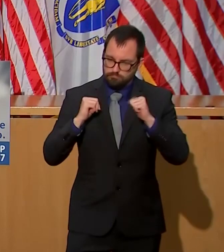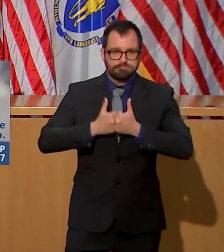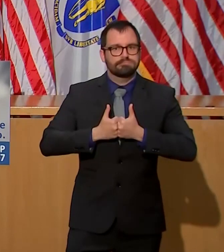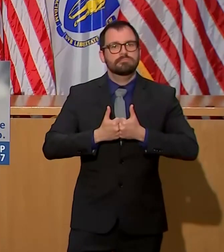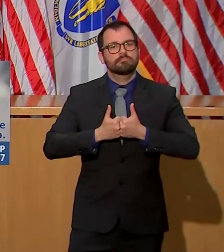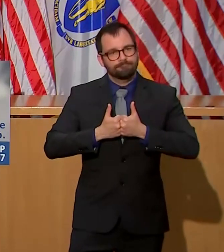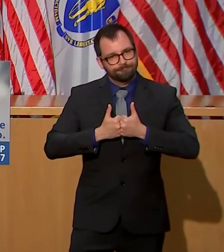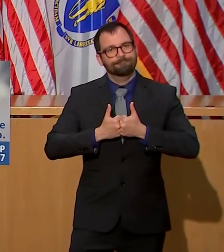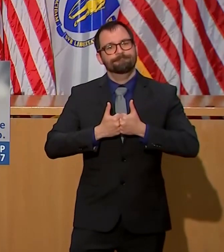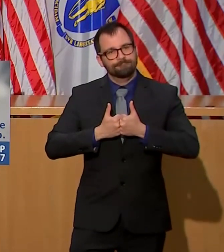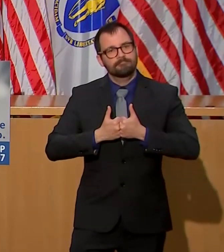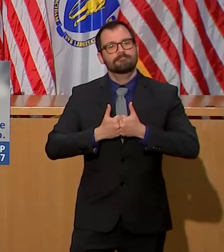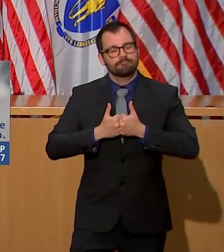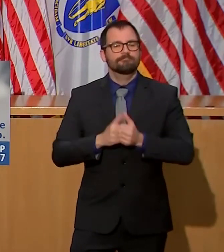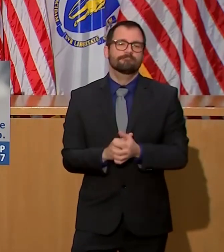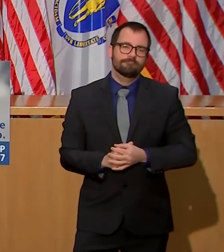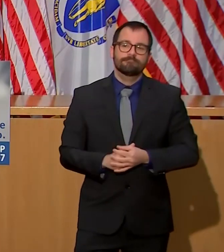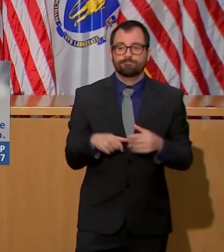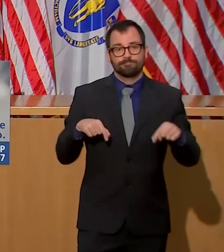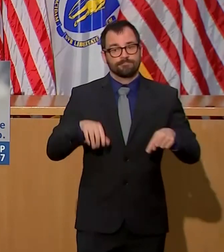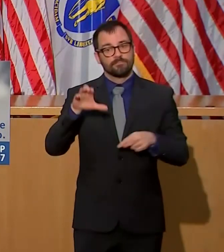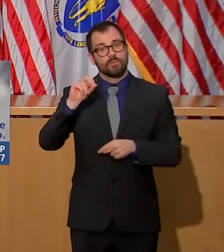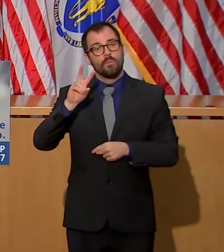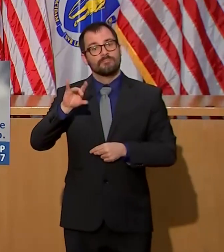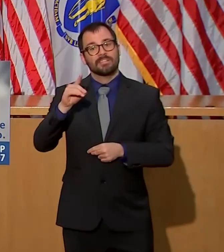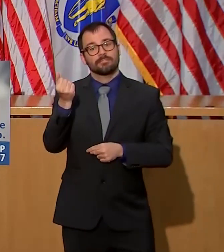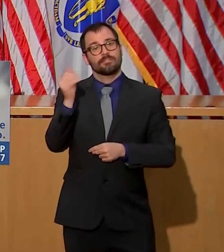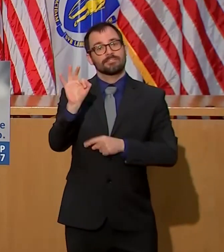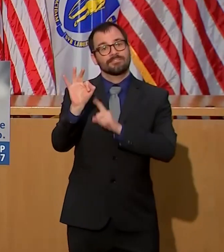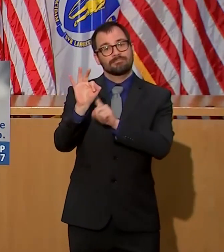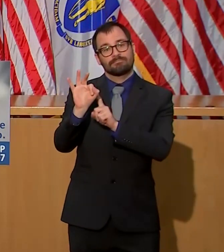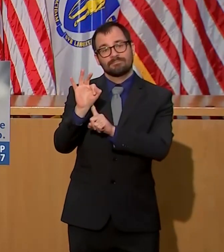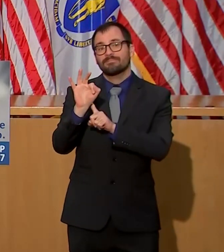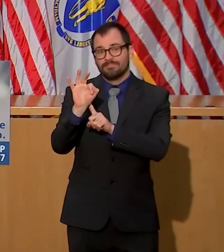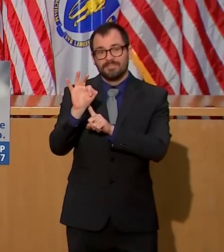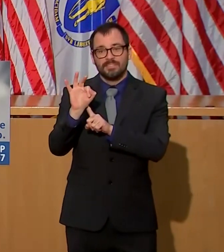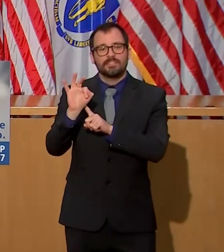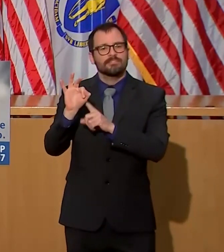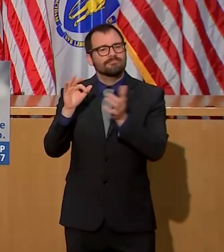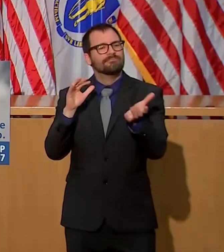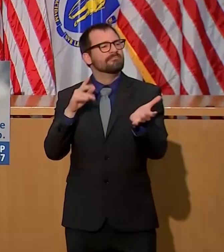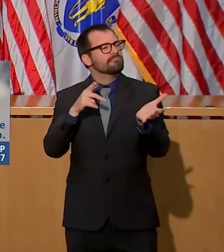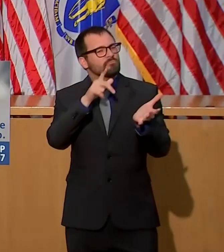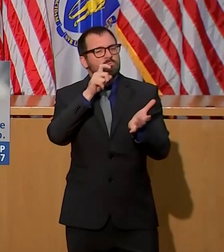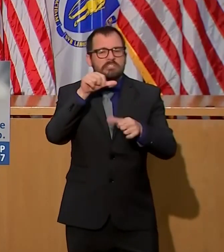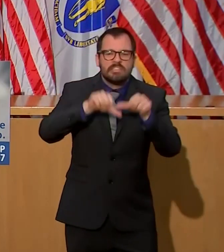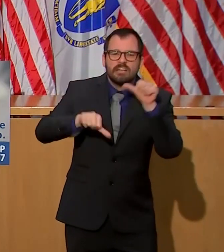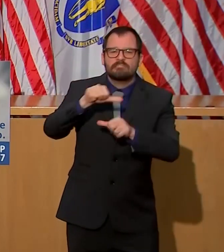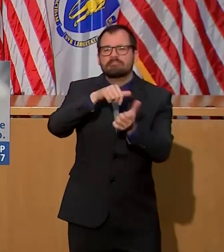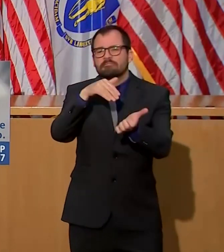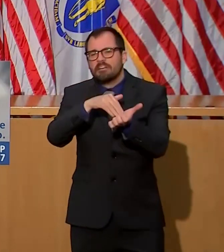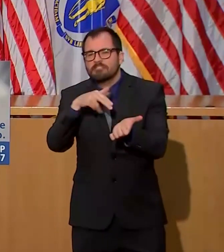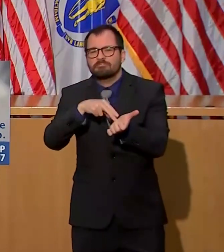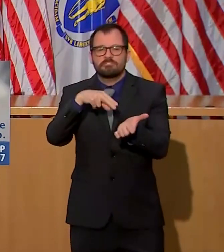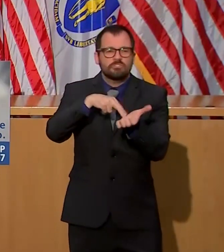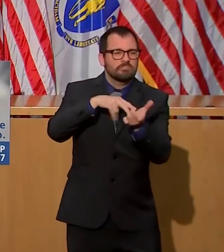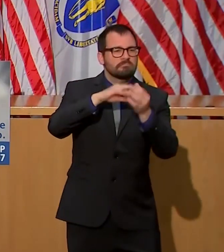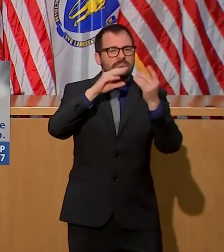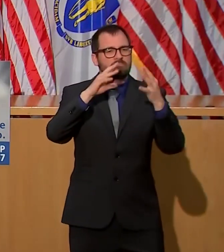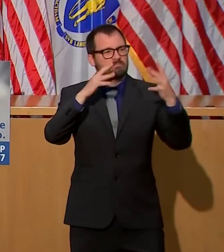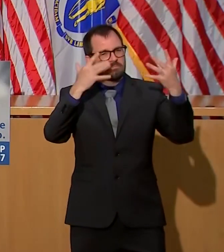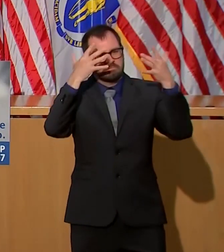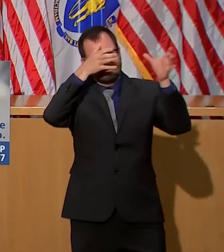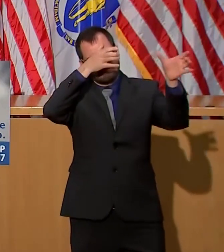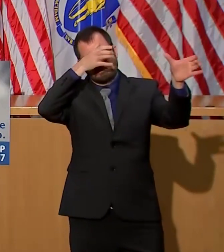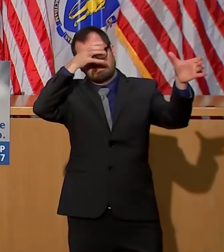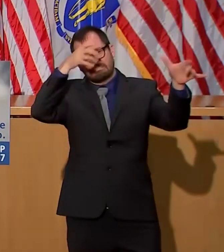disease specialists struggling to understand it. And as I said earlier, our nursing homes have been hit especially hard. Once